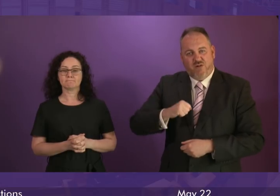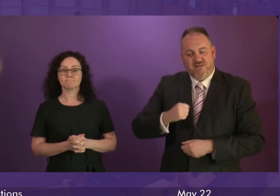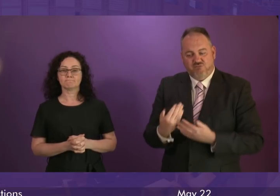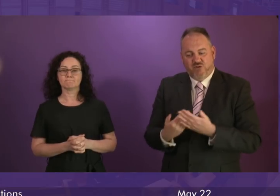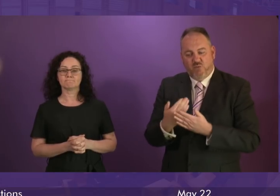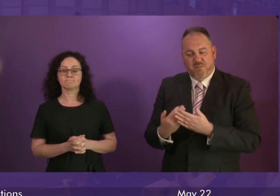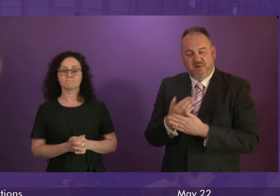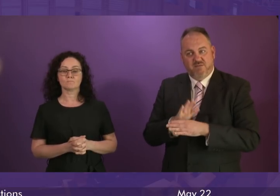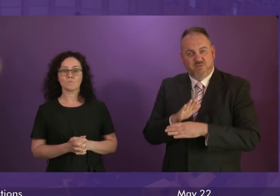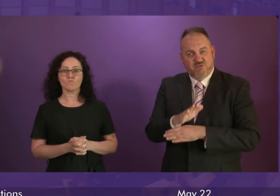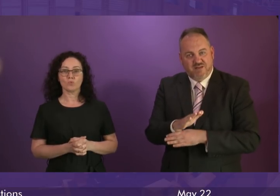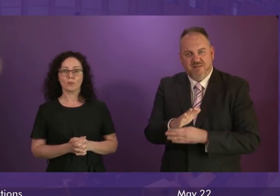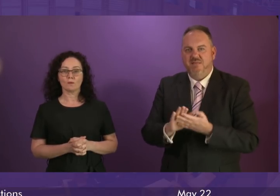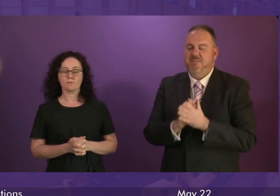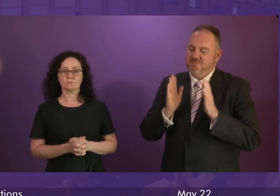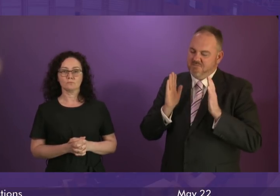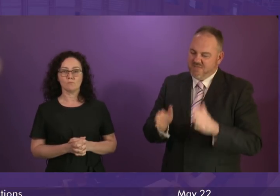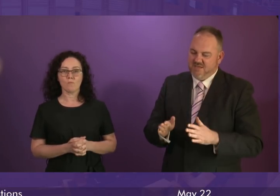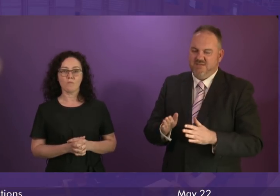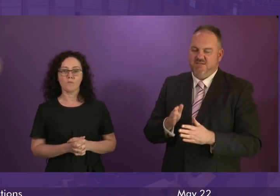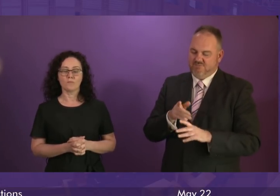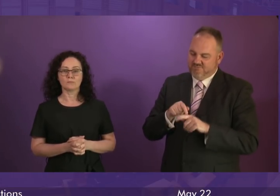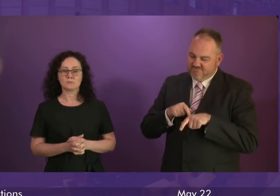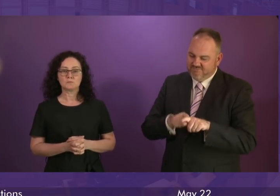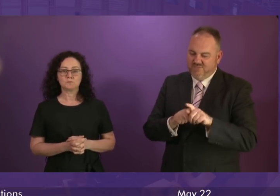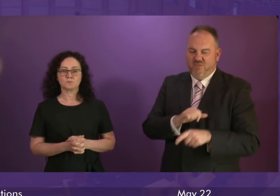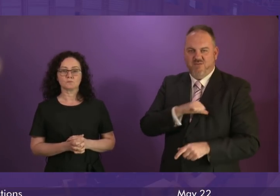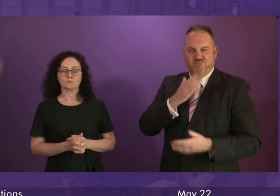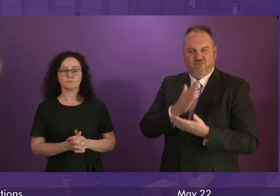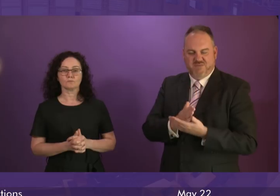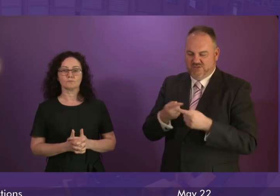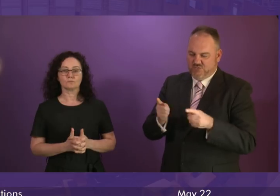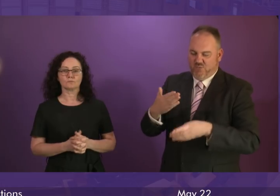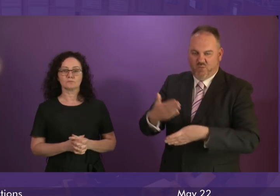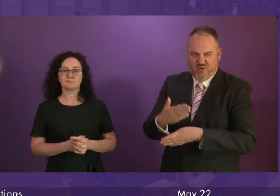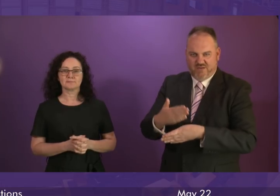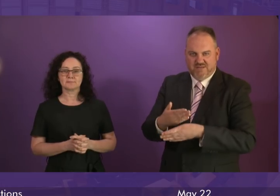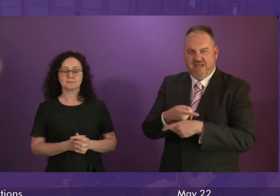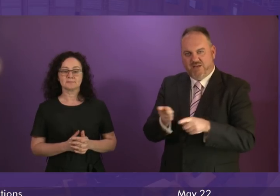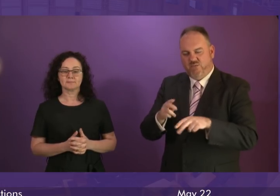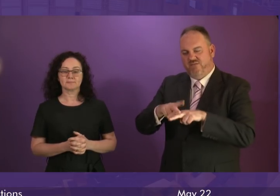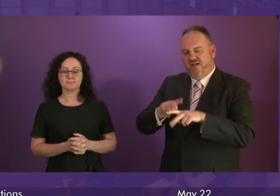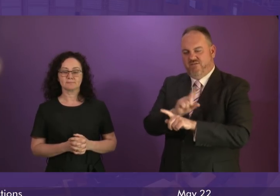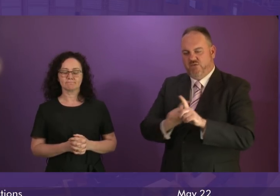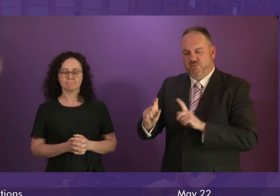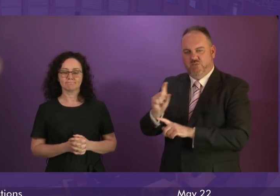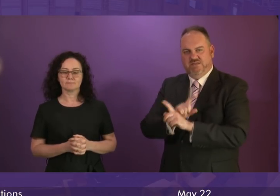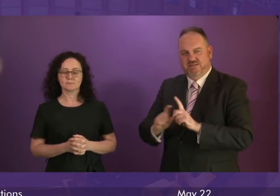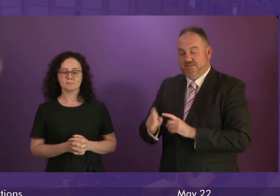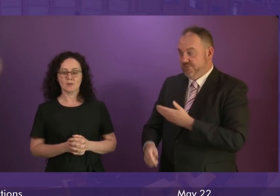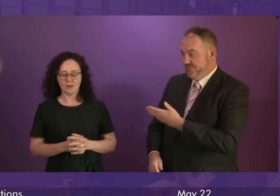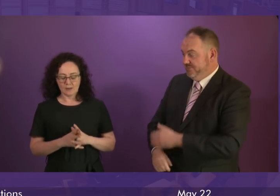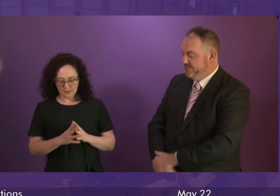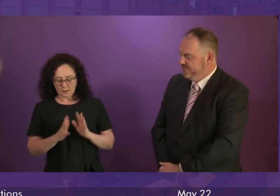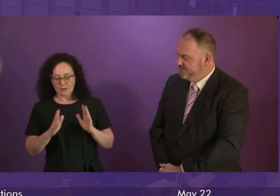future, it must stand by the promises made to these workers and to the communities of Fife? First Minister.